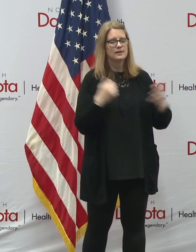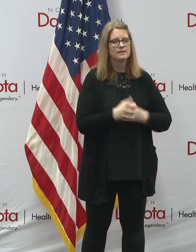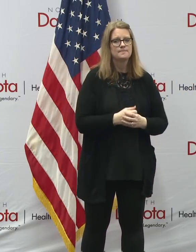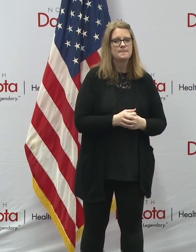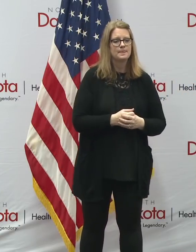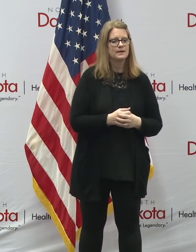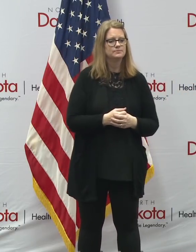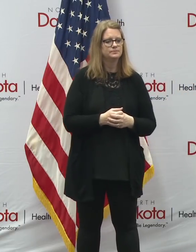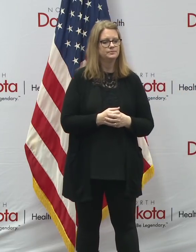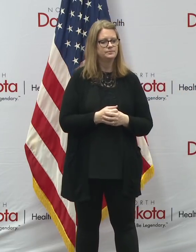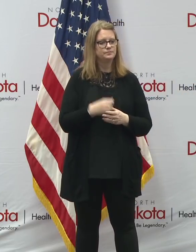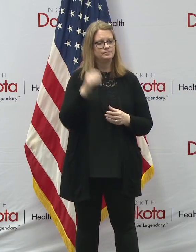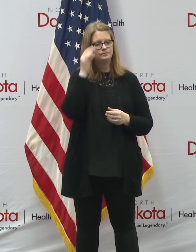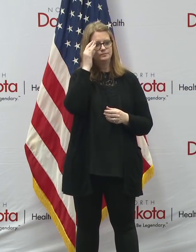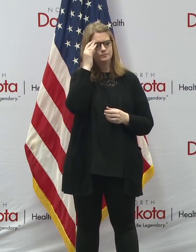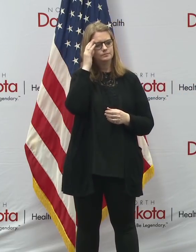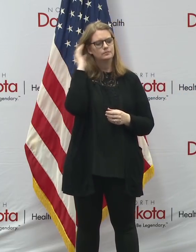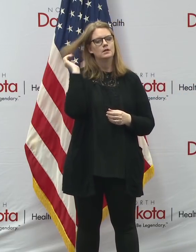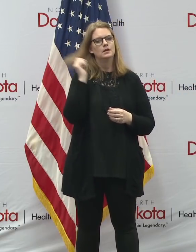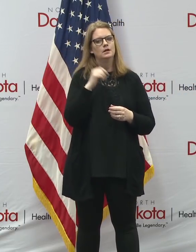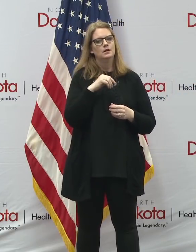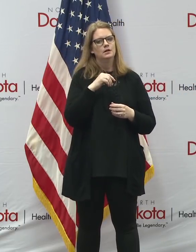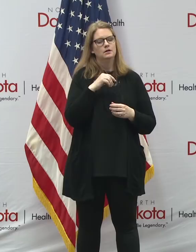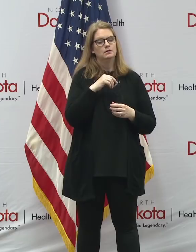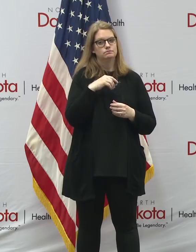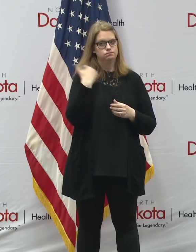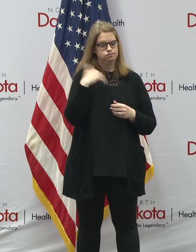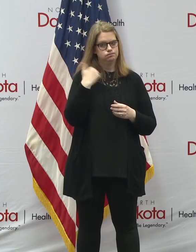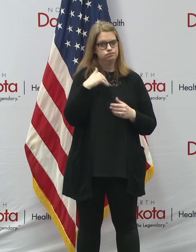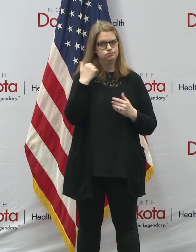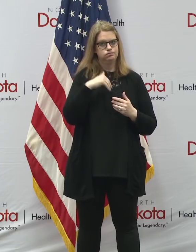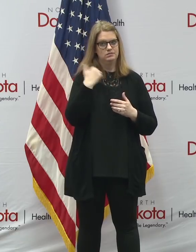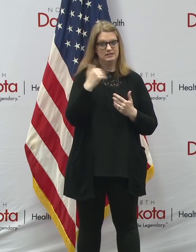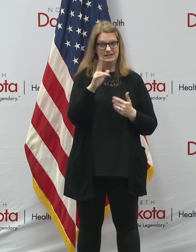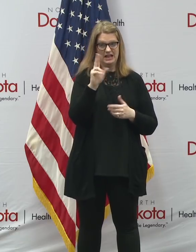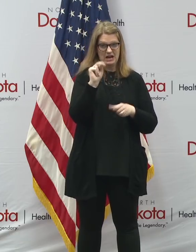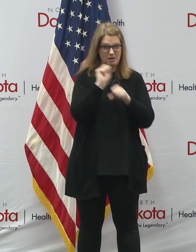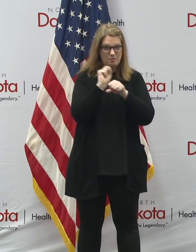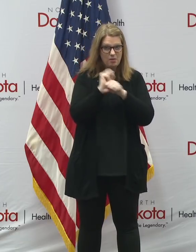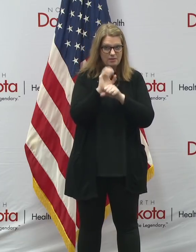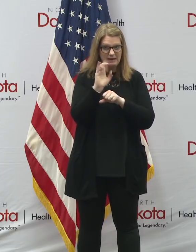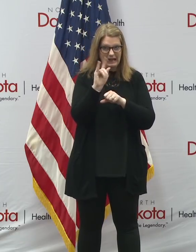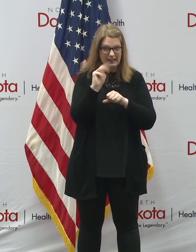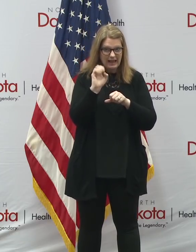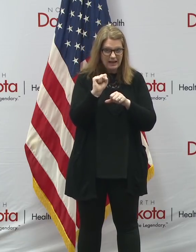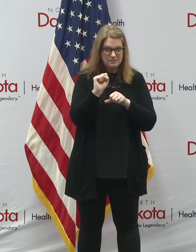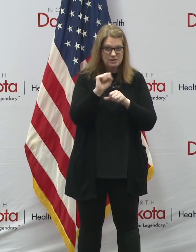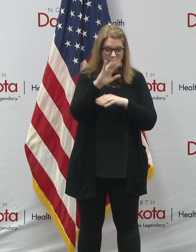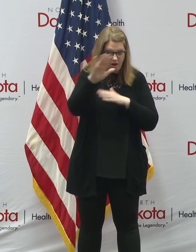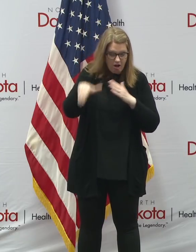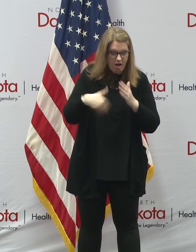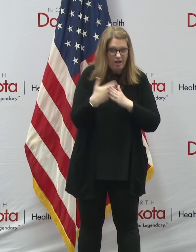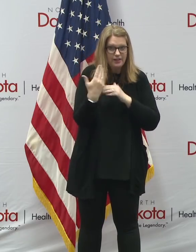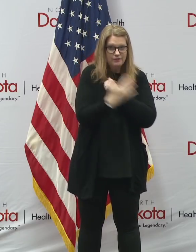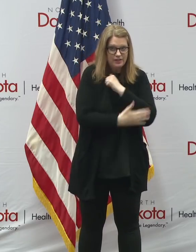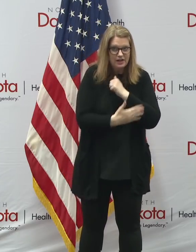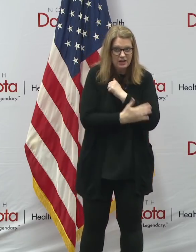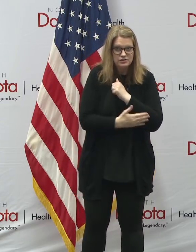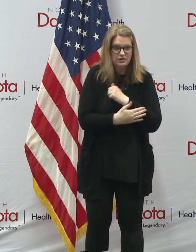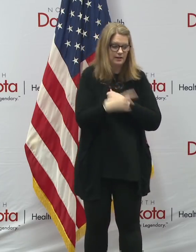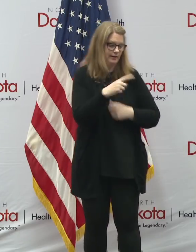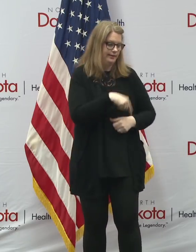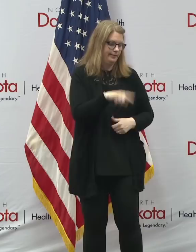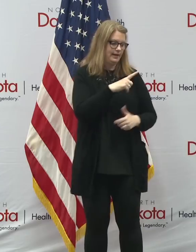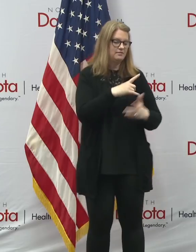know that with the record number of unemployment claims coming around the country that our hardworking team, which has been backed up with extra